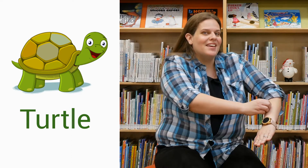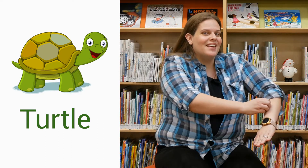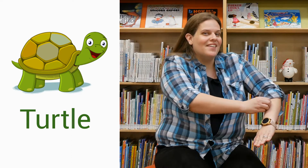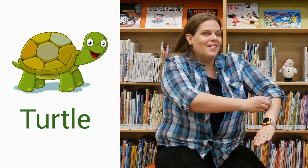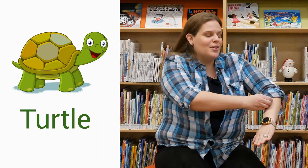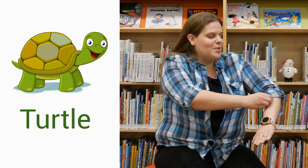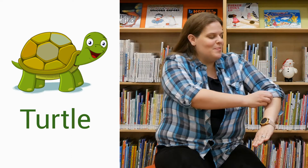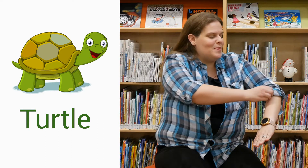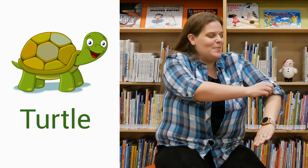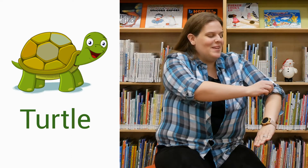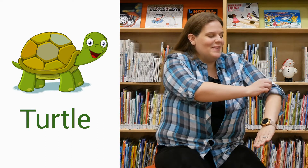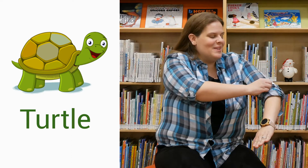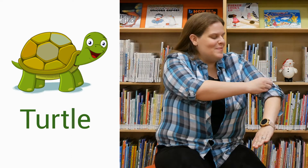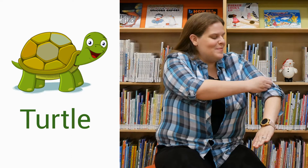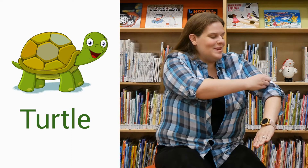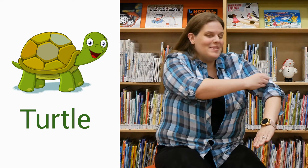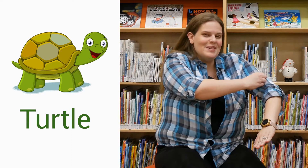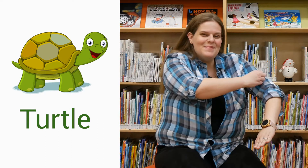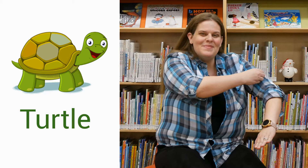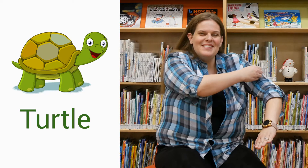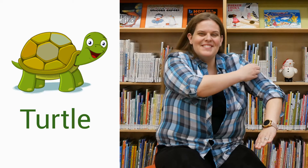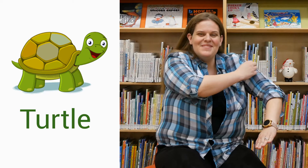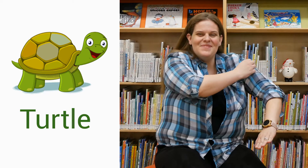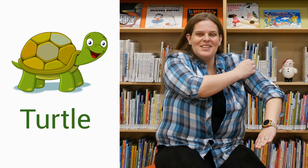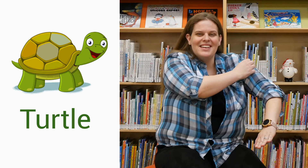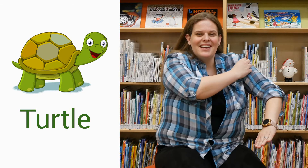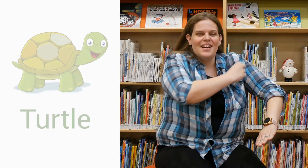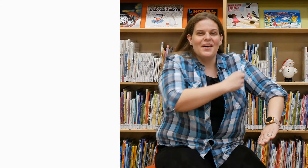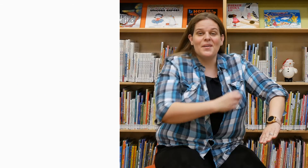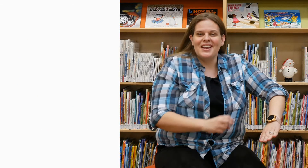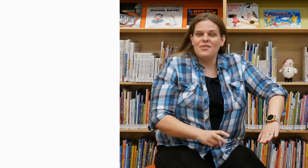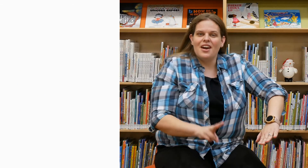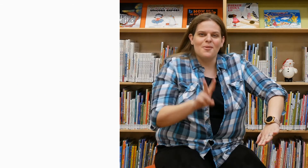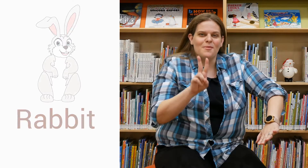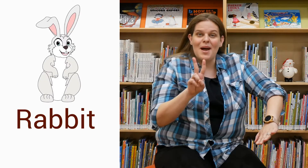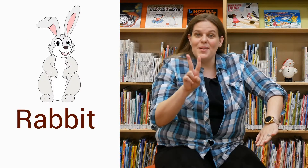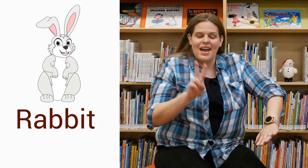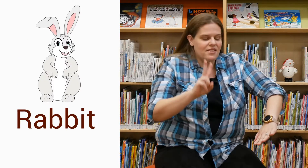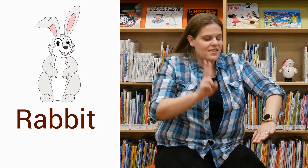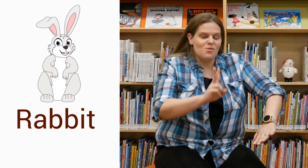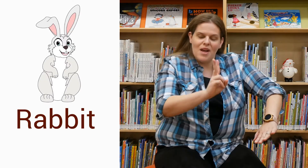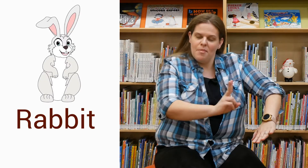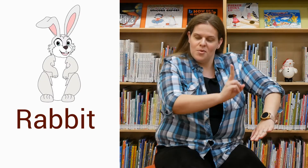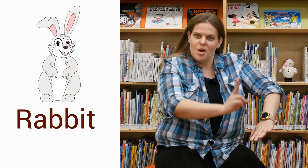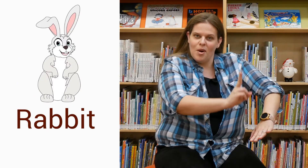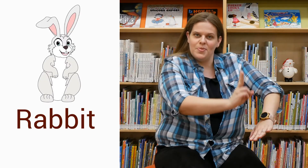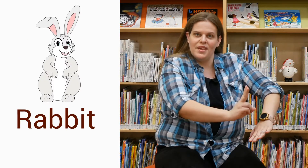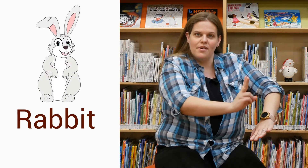hill. Creepy, creepy, creepy, creepy, creepy. All right. Now we've got a rabbit. How do you think the rabbit would go up the hill?